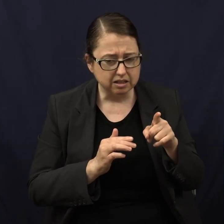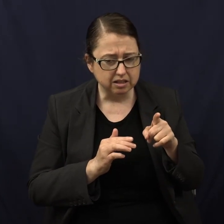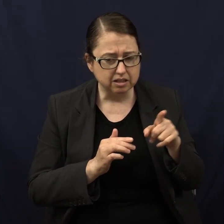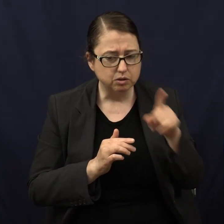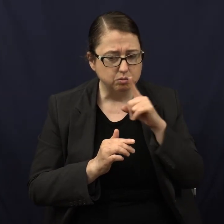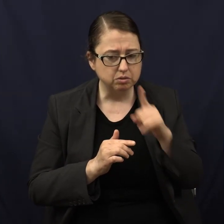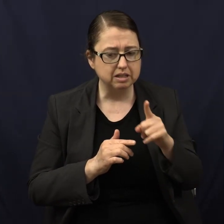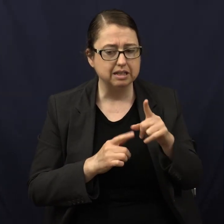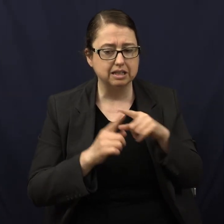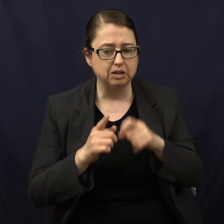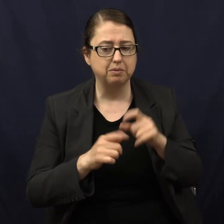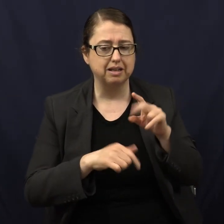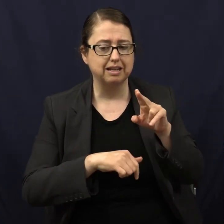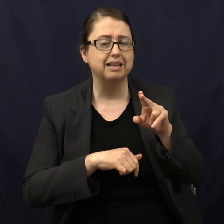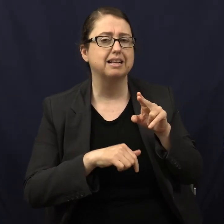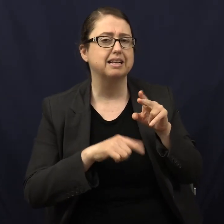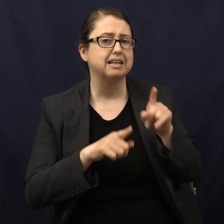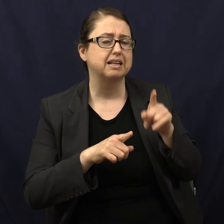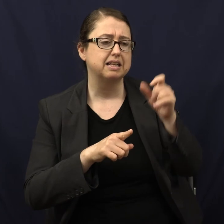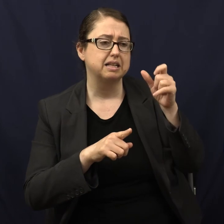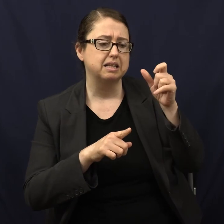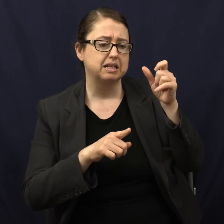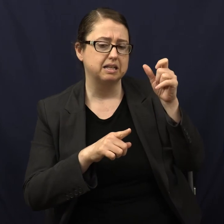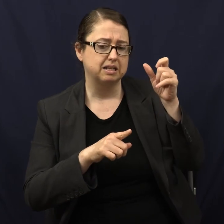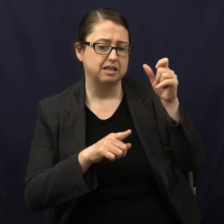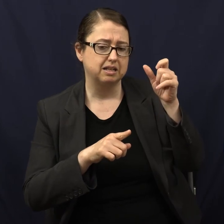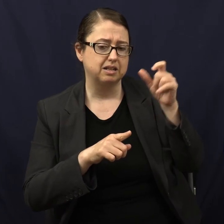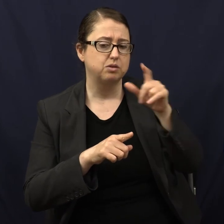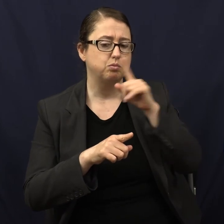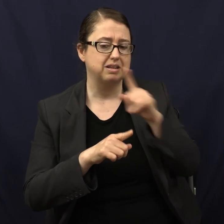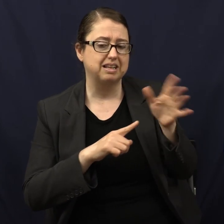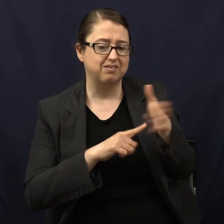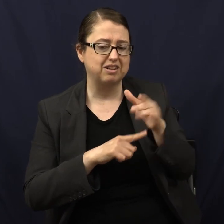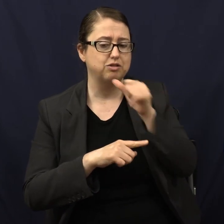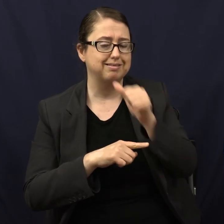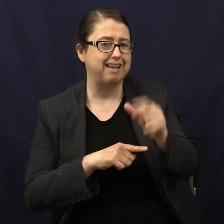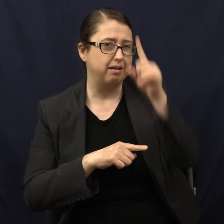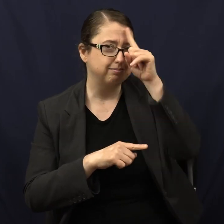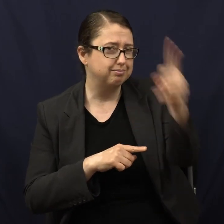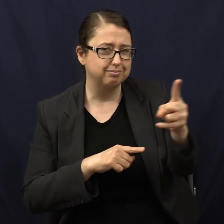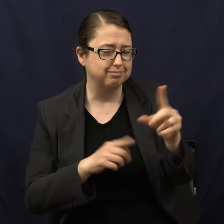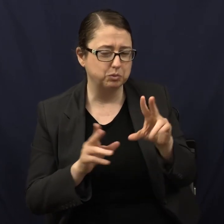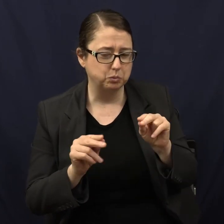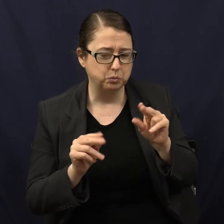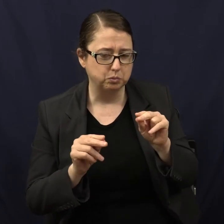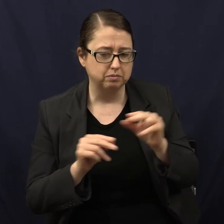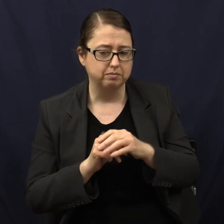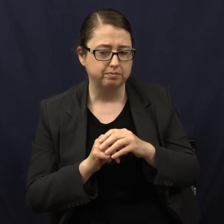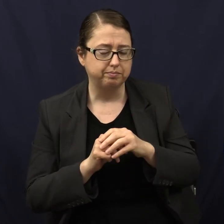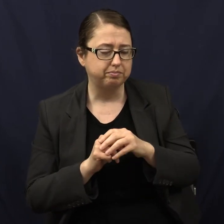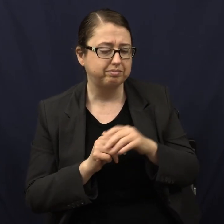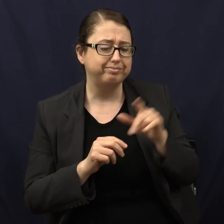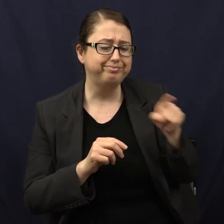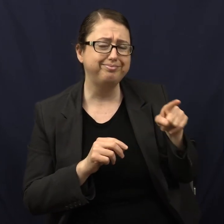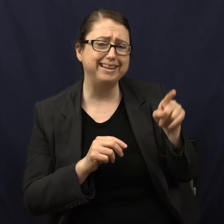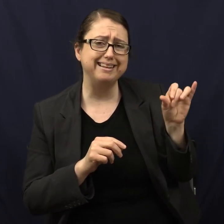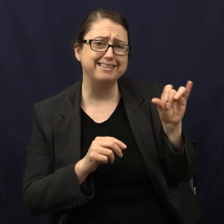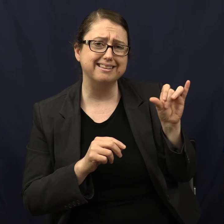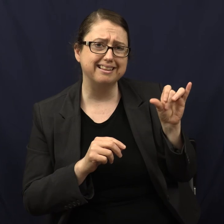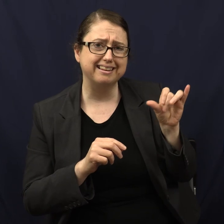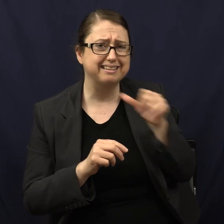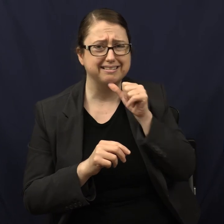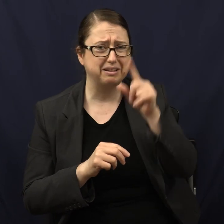nature's greatest artist. He is not the brightest one in the ocean. He creates something that almost